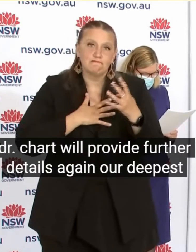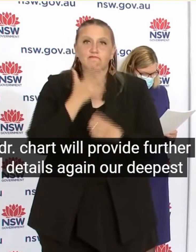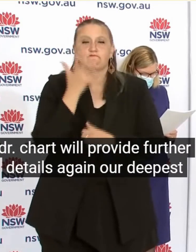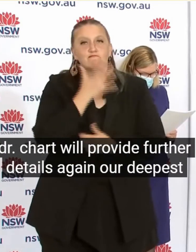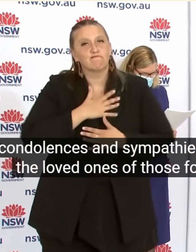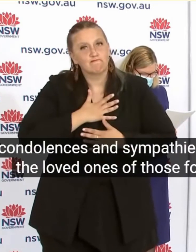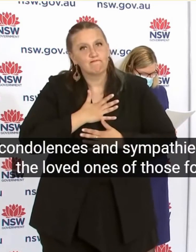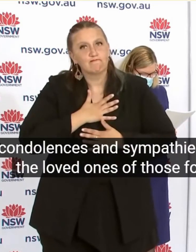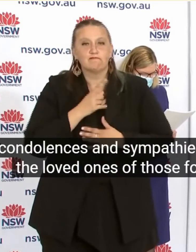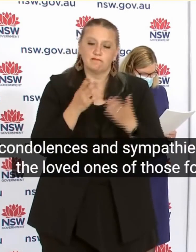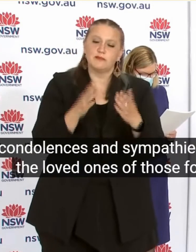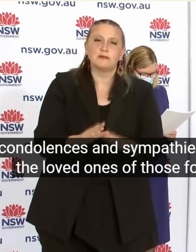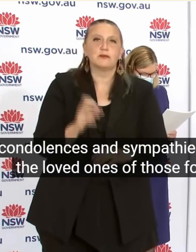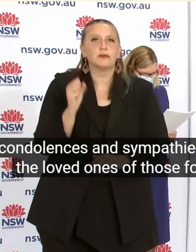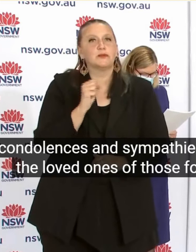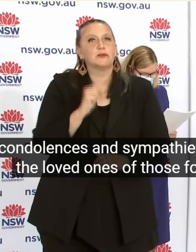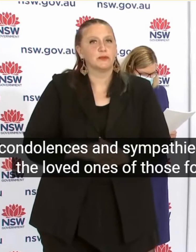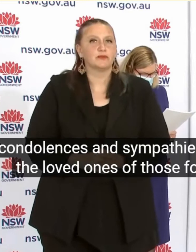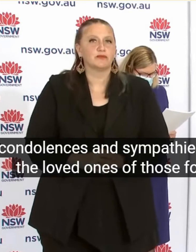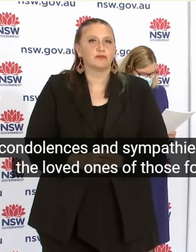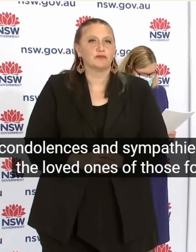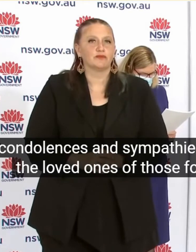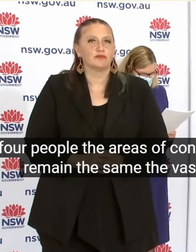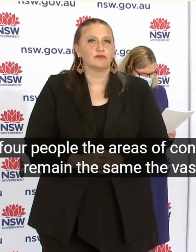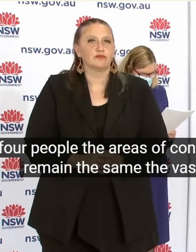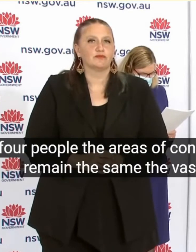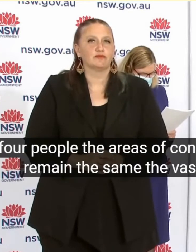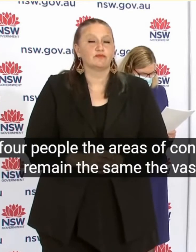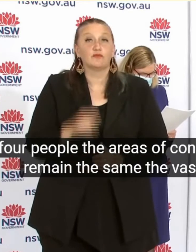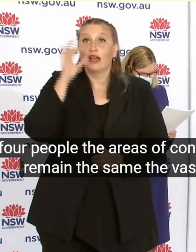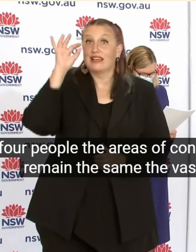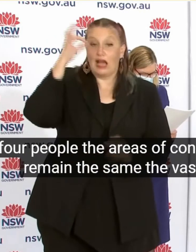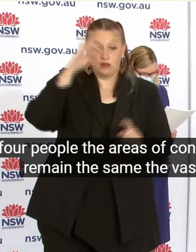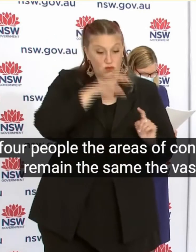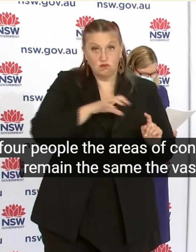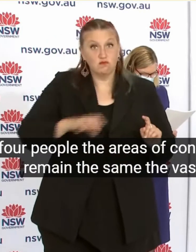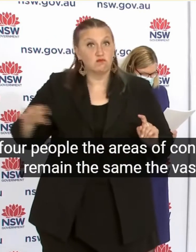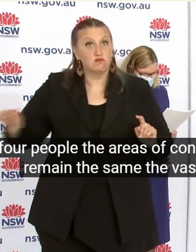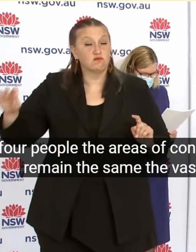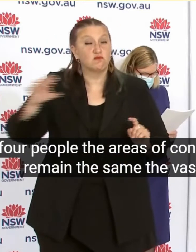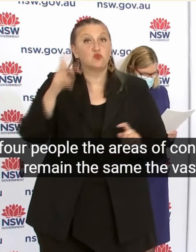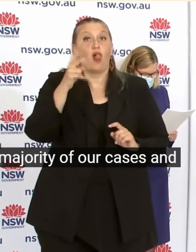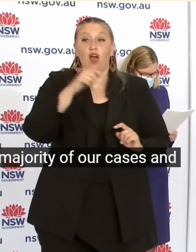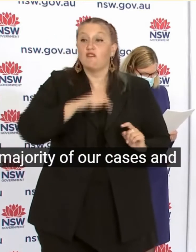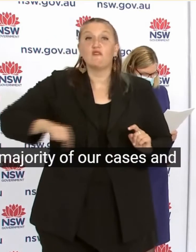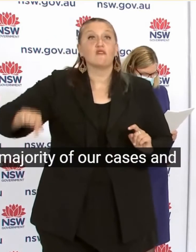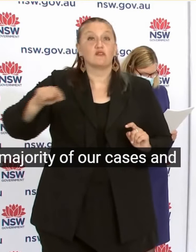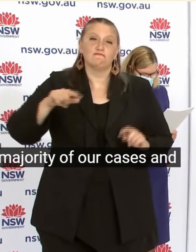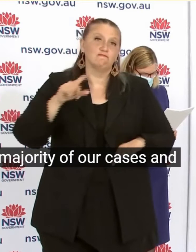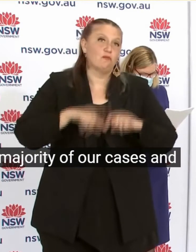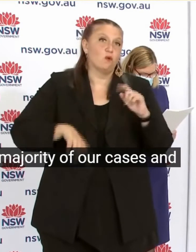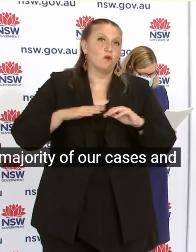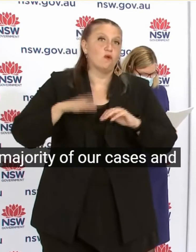people The areas of concern remain the same The vast majority of our cases An